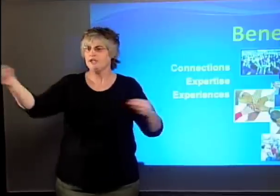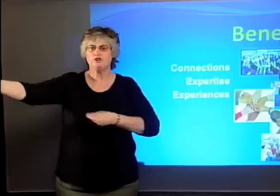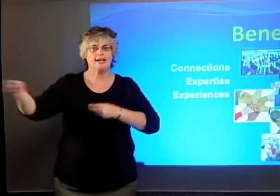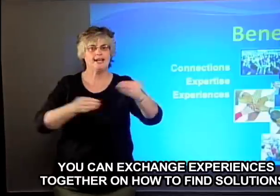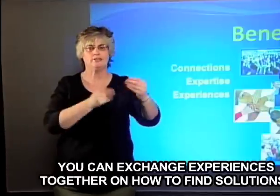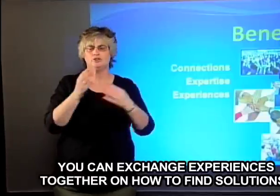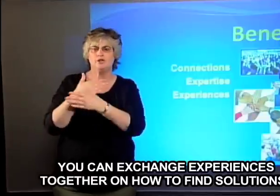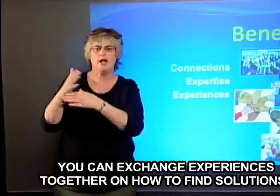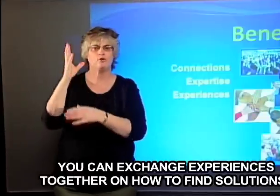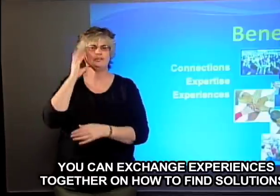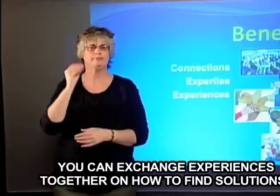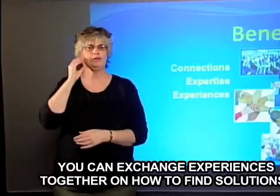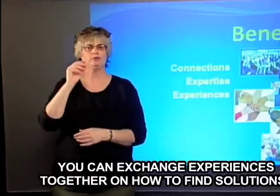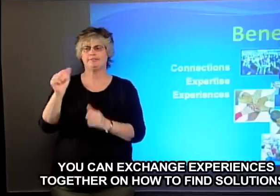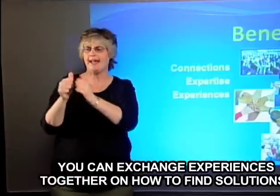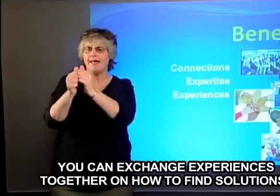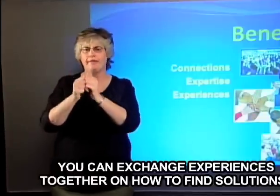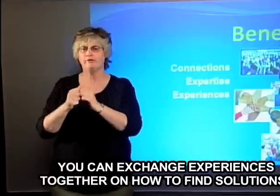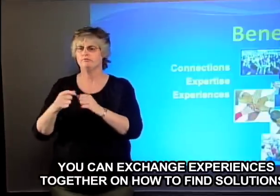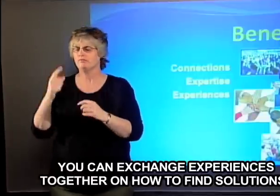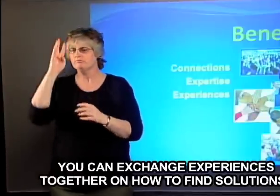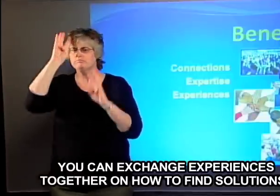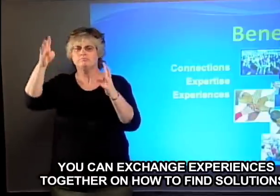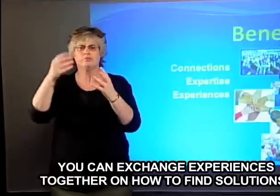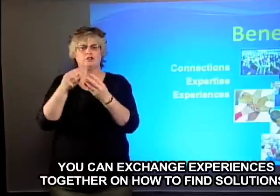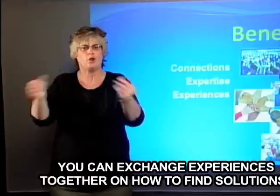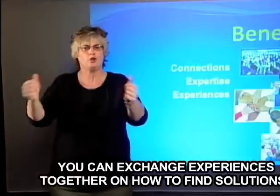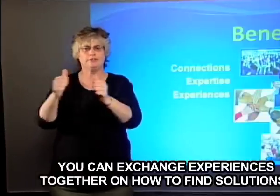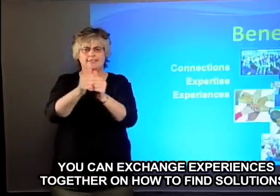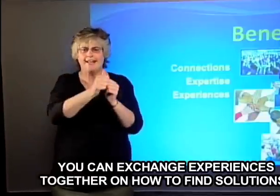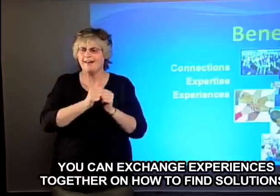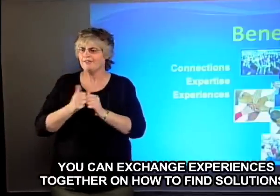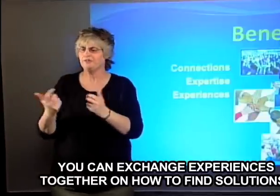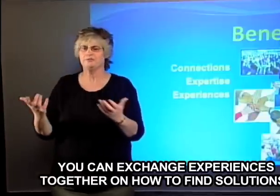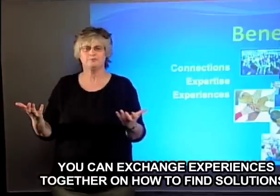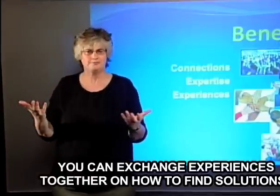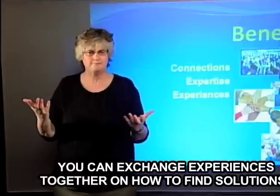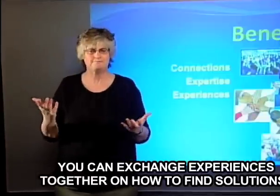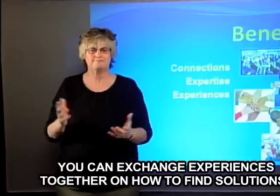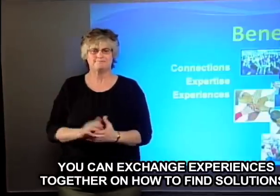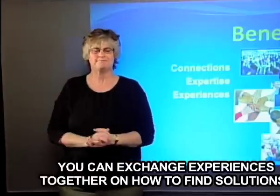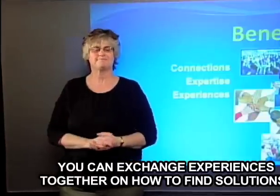You can exchange experiences together on how to find solutions.